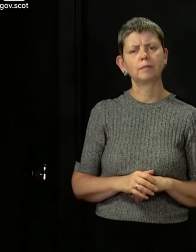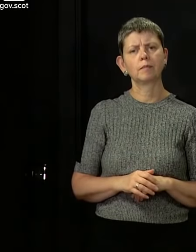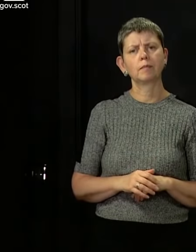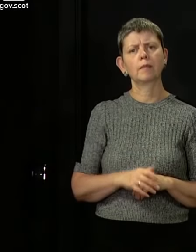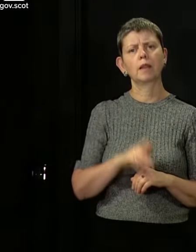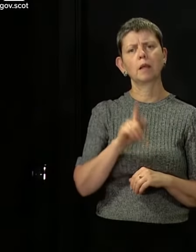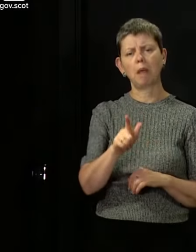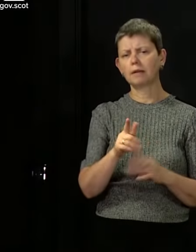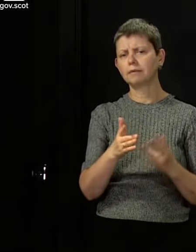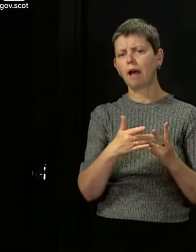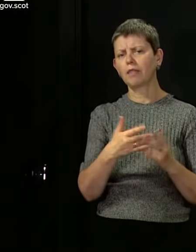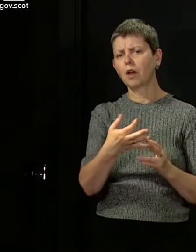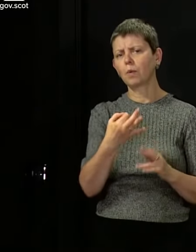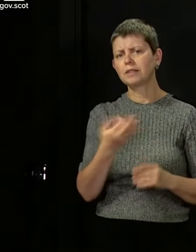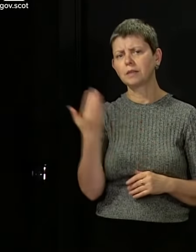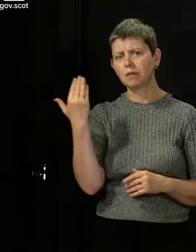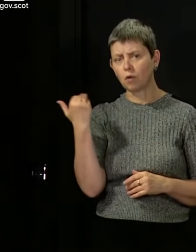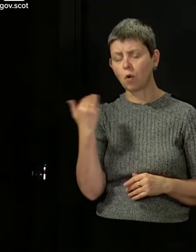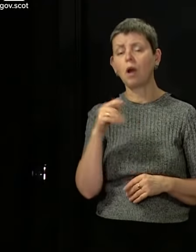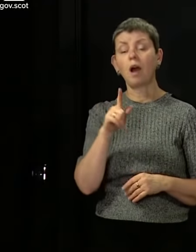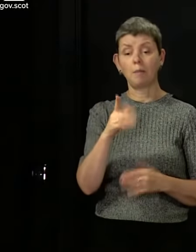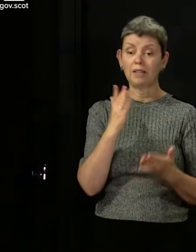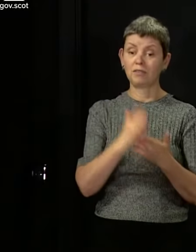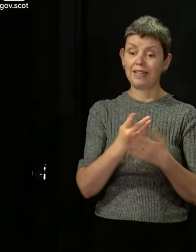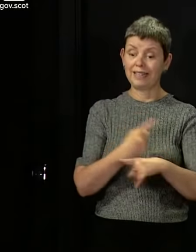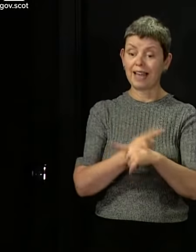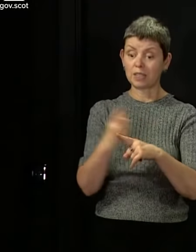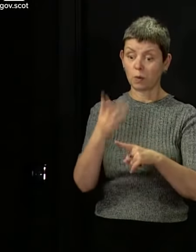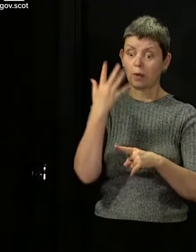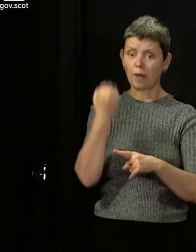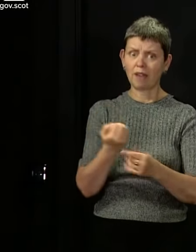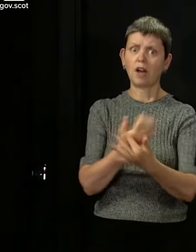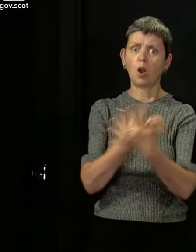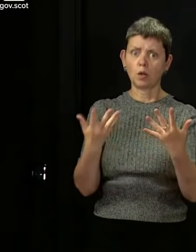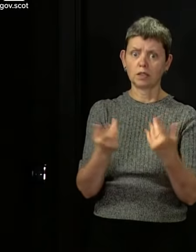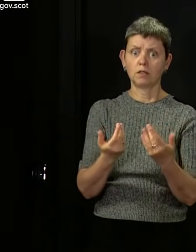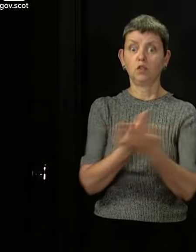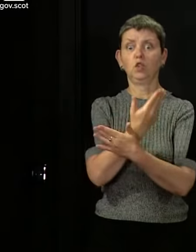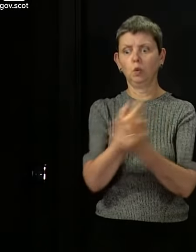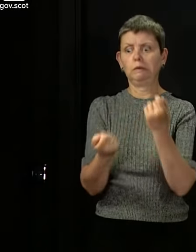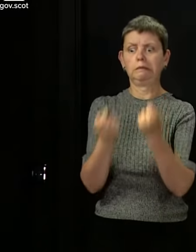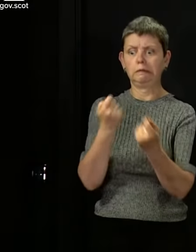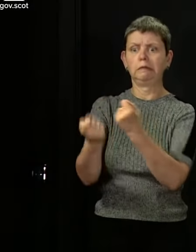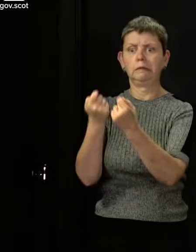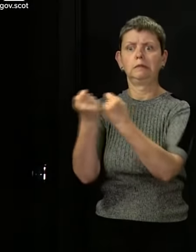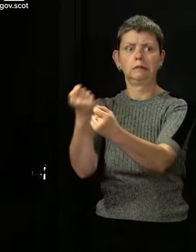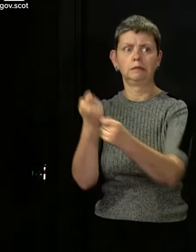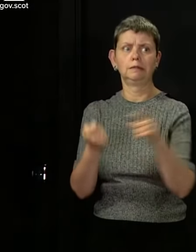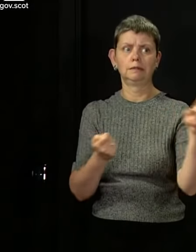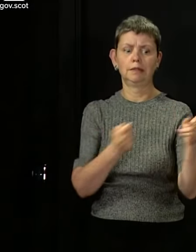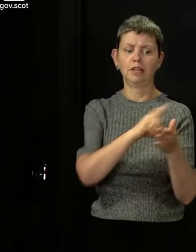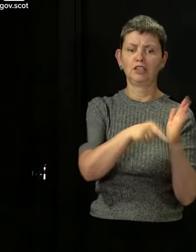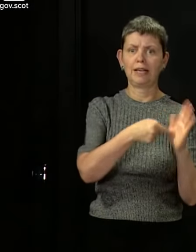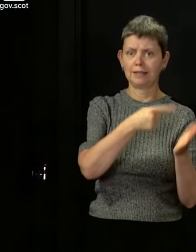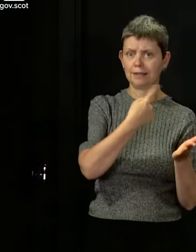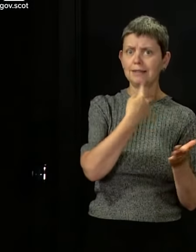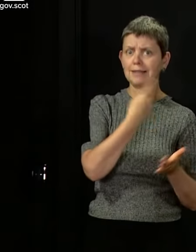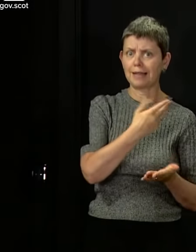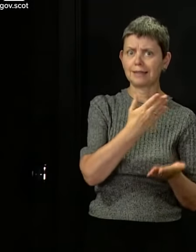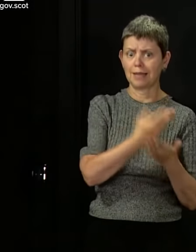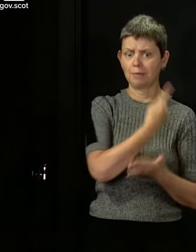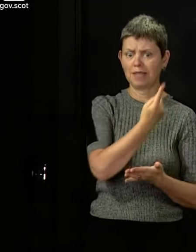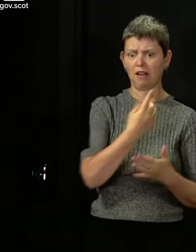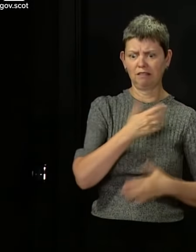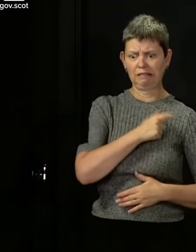we're doing a lot next week. We're doing an awful lot next week. And Jason's talked about his anxiety. Take it as read. I feel that anxiety